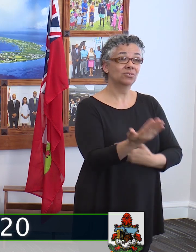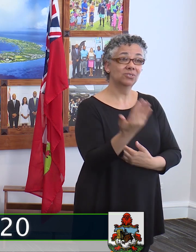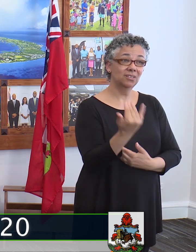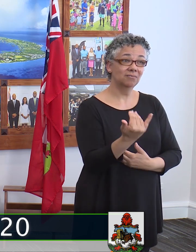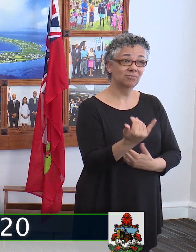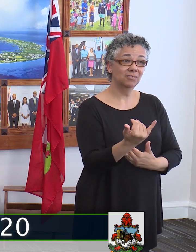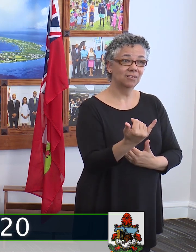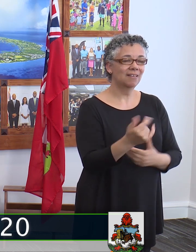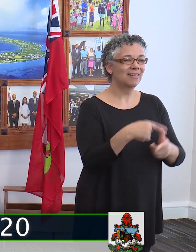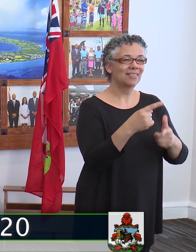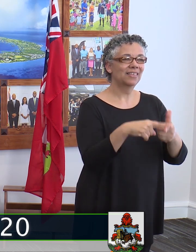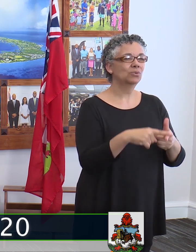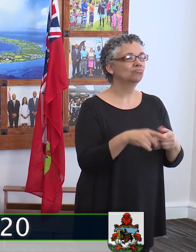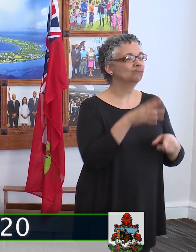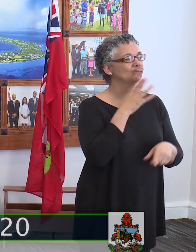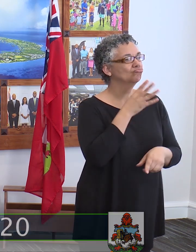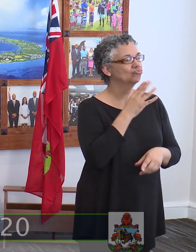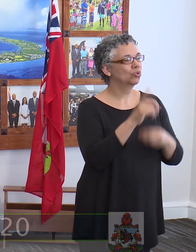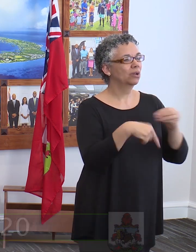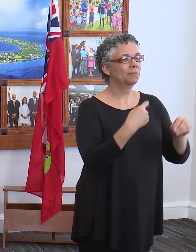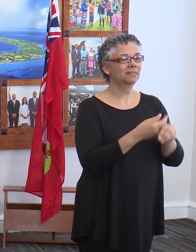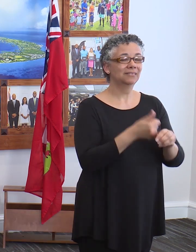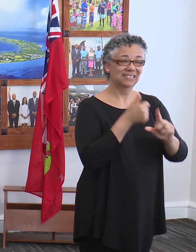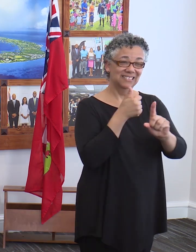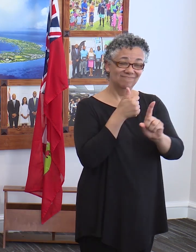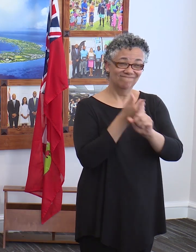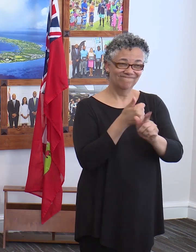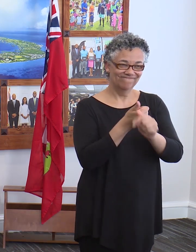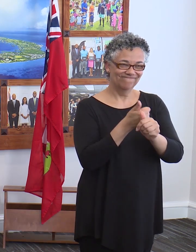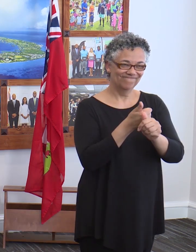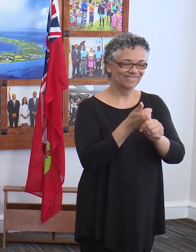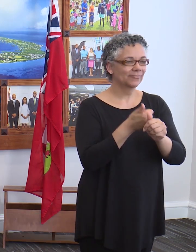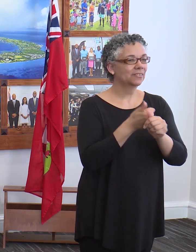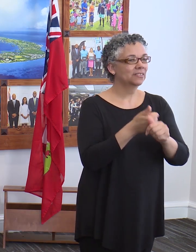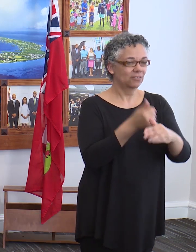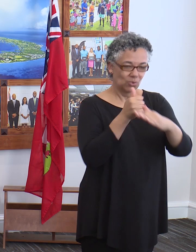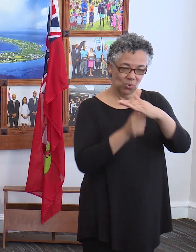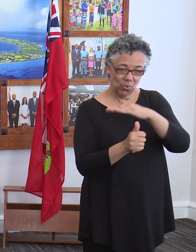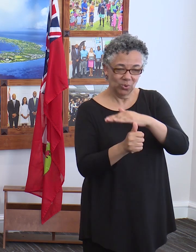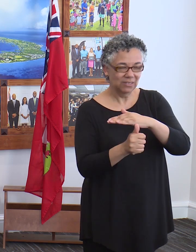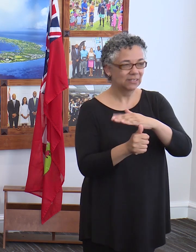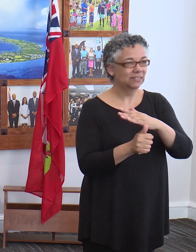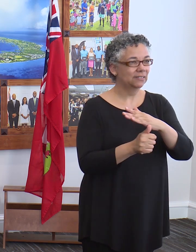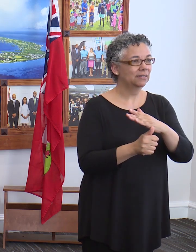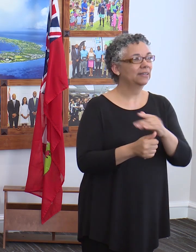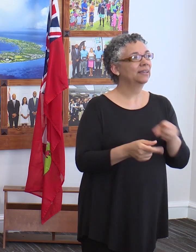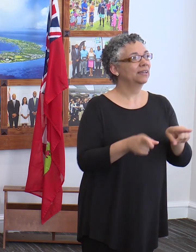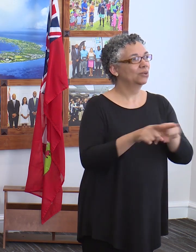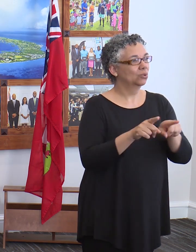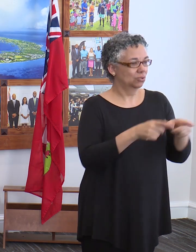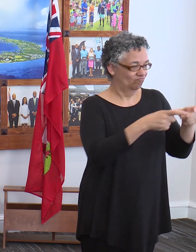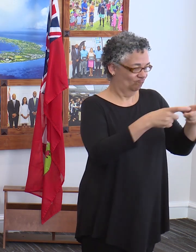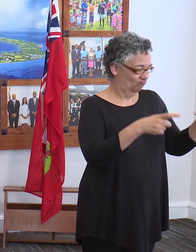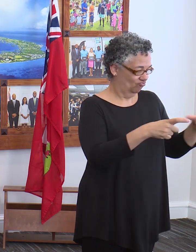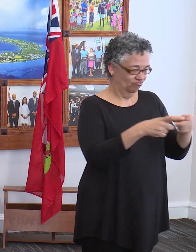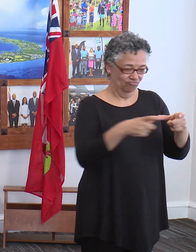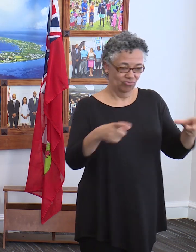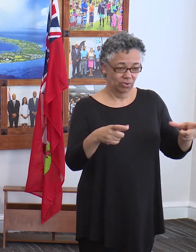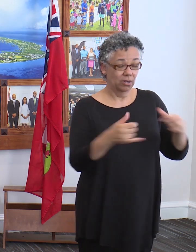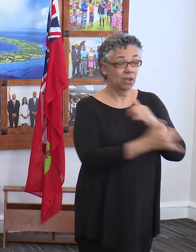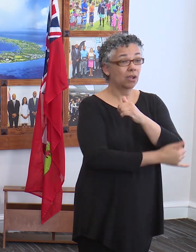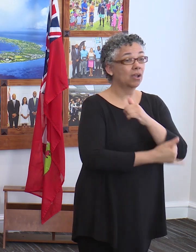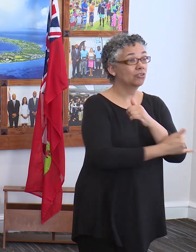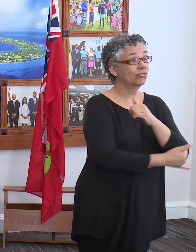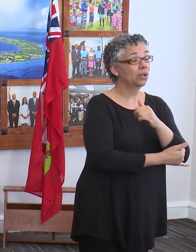self-quarantine and also to requirements that are for social distancing in the country. I am